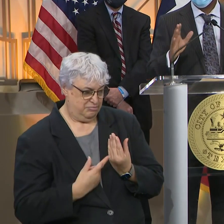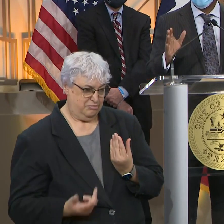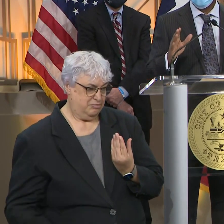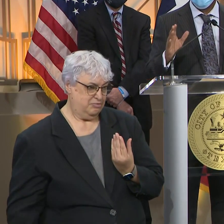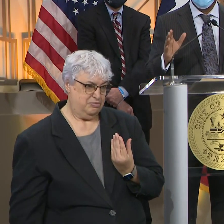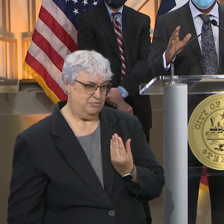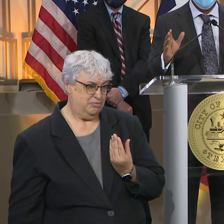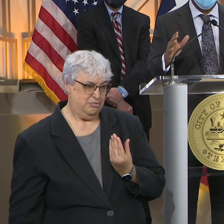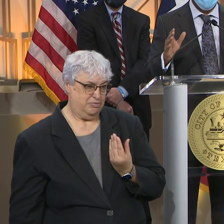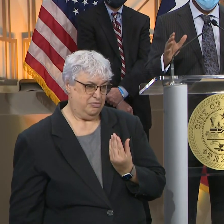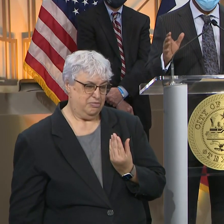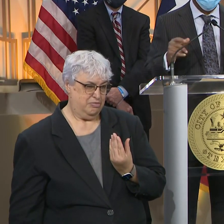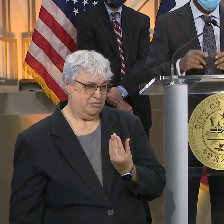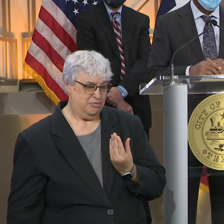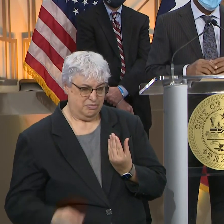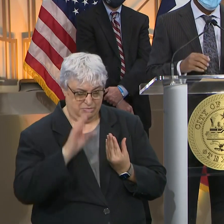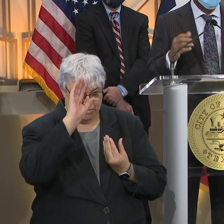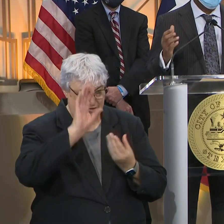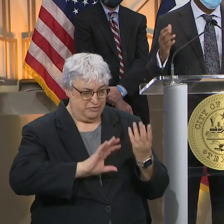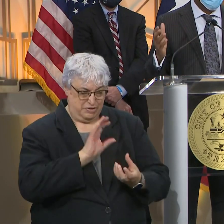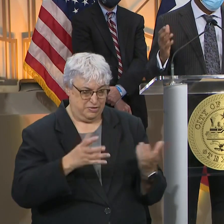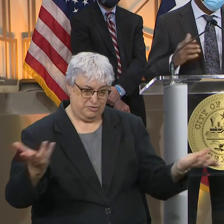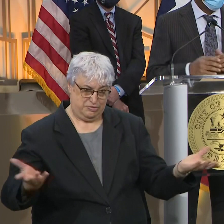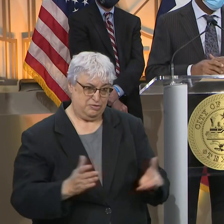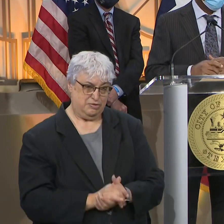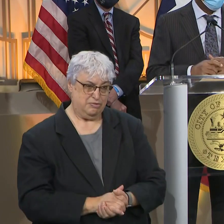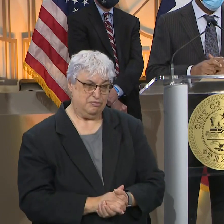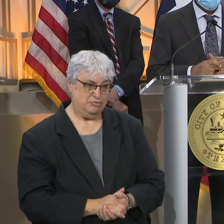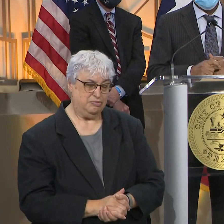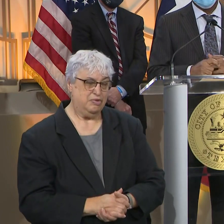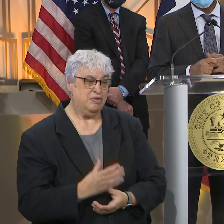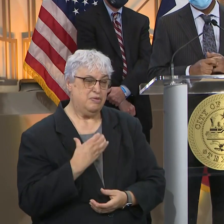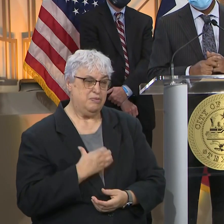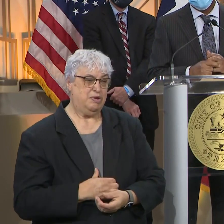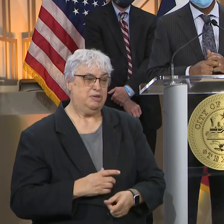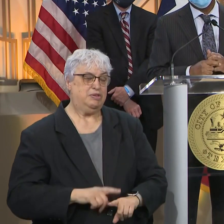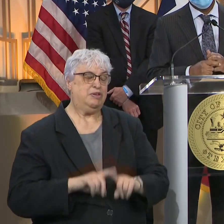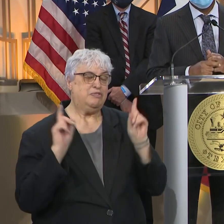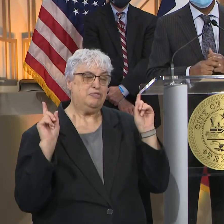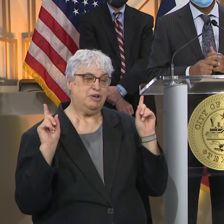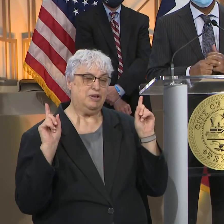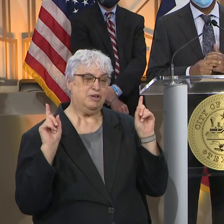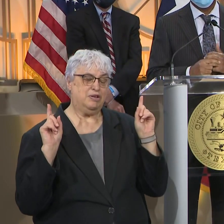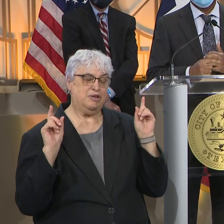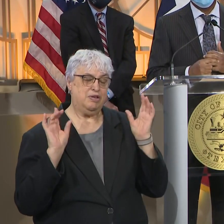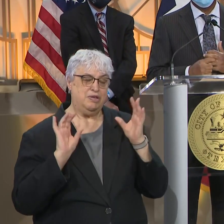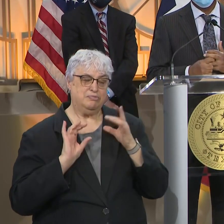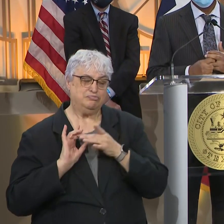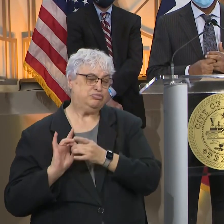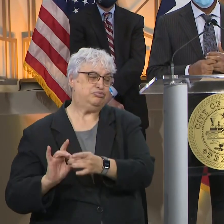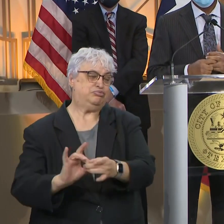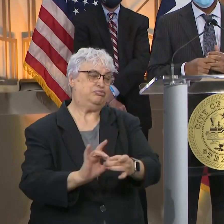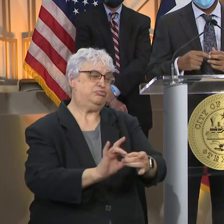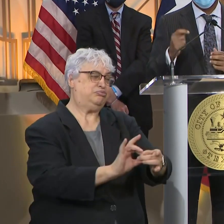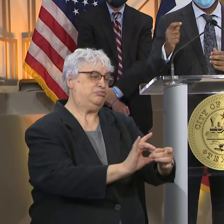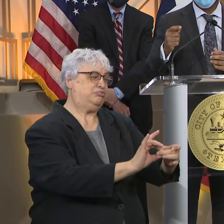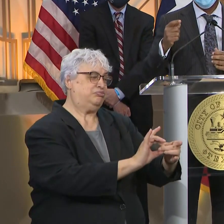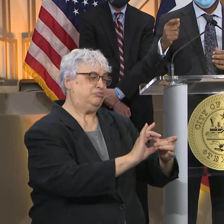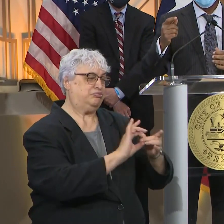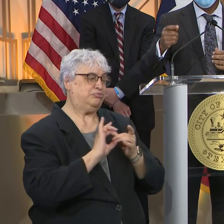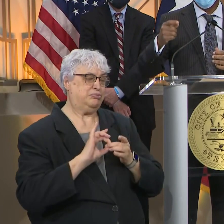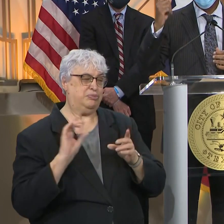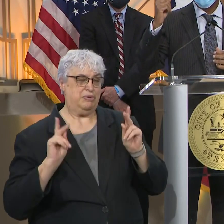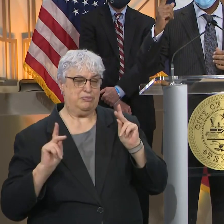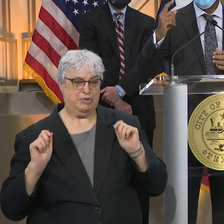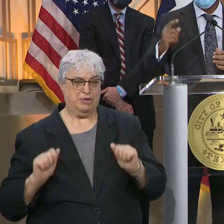quite align so it becomes confusing. We wish that that was this seamless integrated system, for example, where somebody could